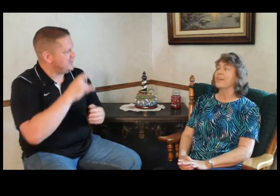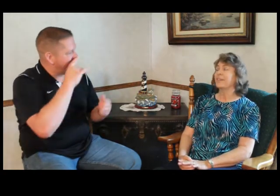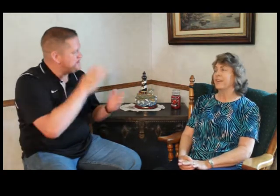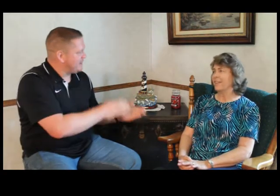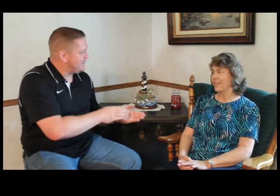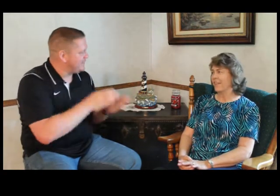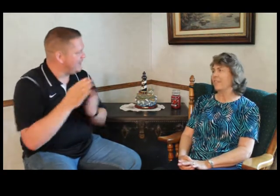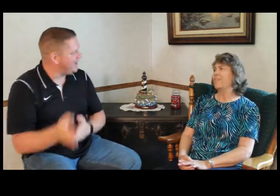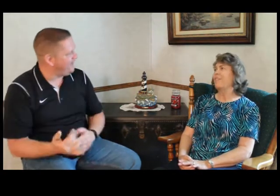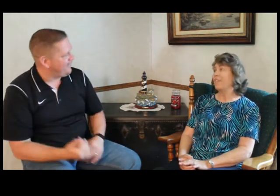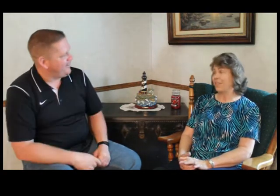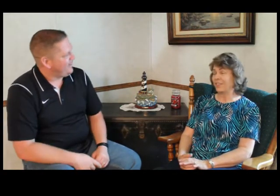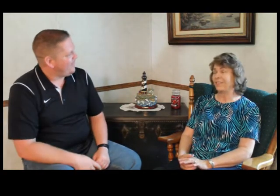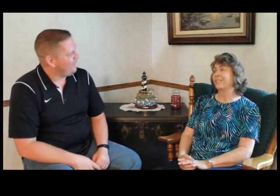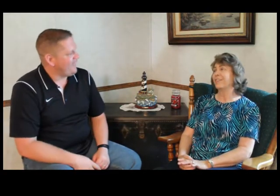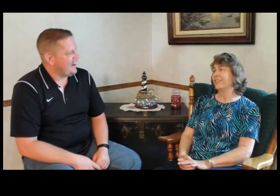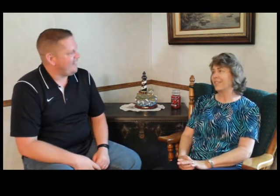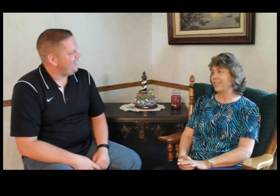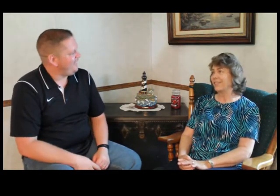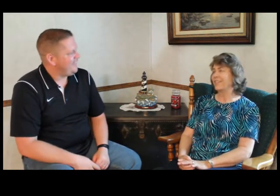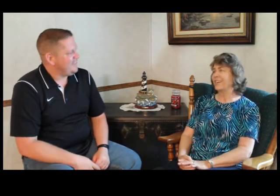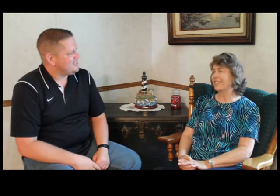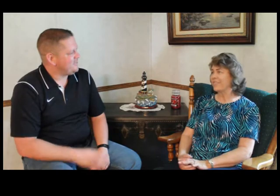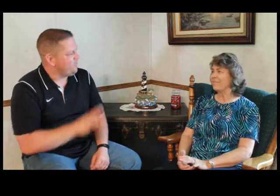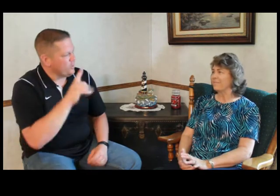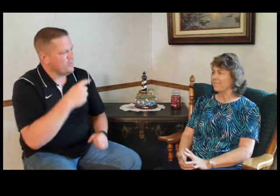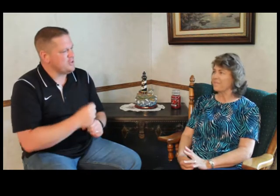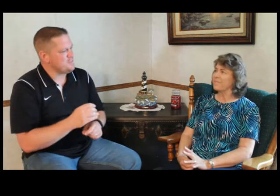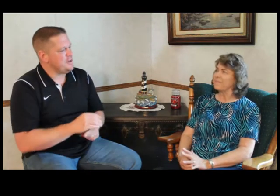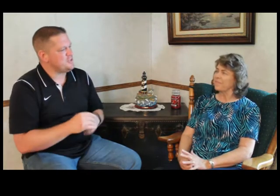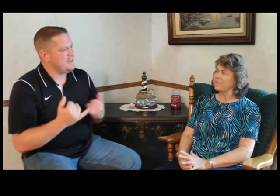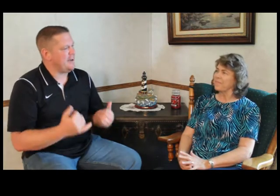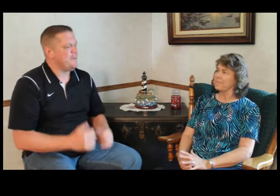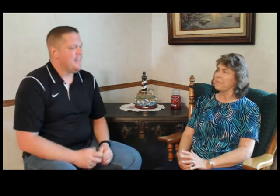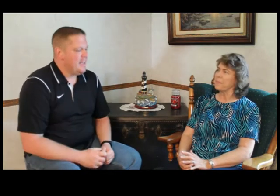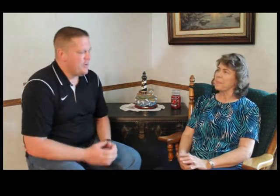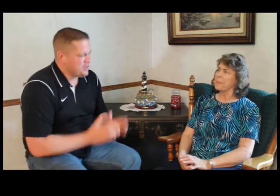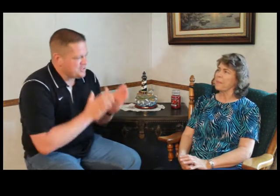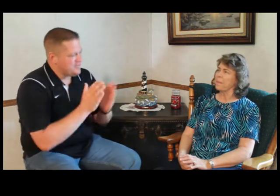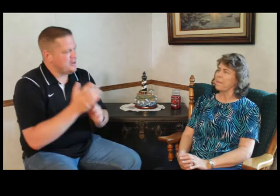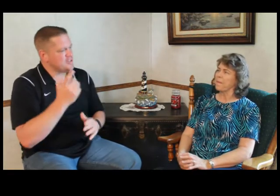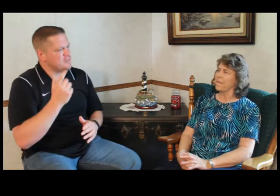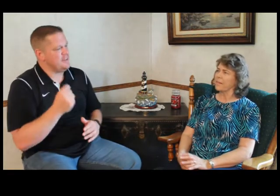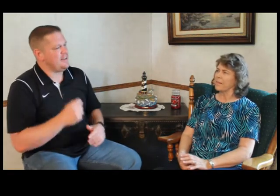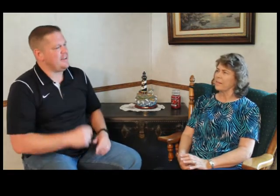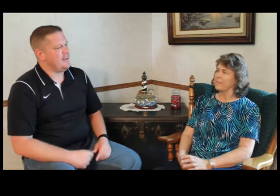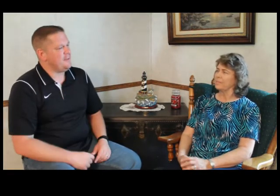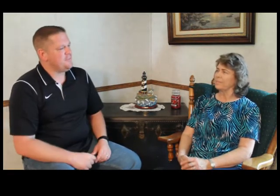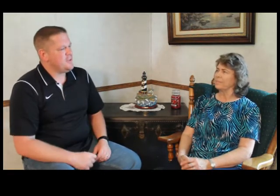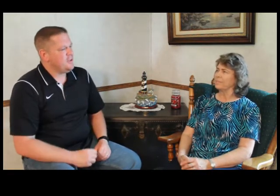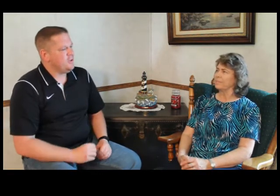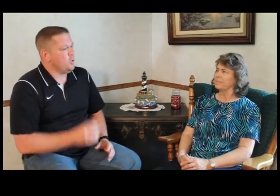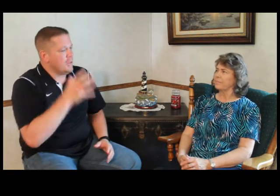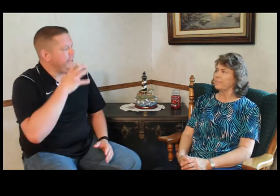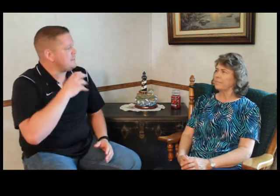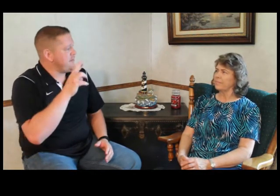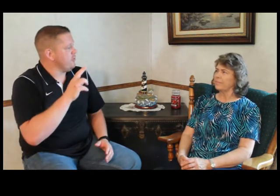the kids back then to now. Yes, sir. Wow. 41 years of ministry. Now, I want to shift gears a little bit. No ladies ever,